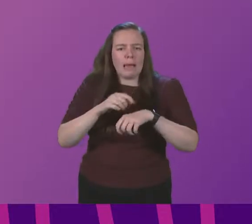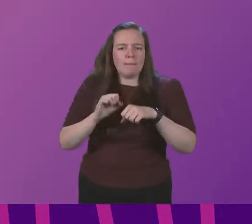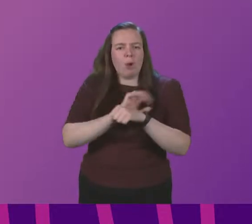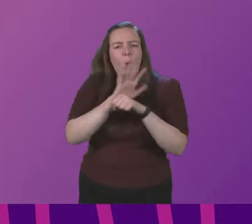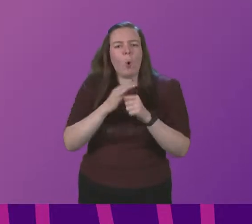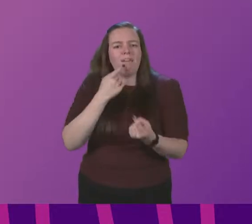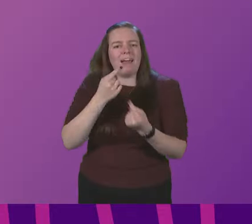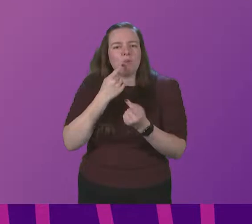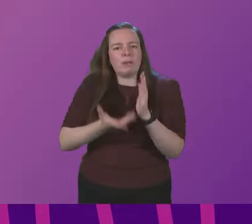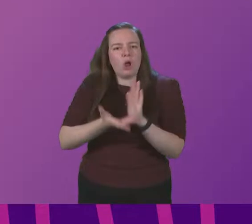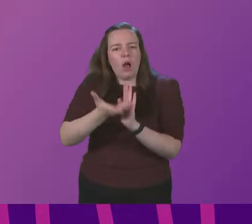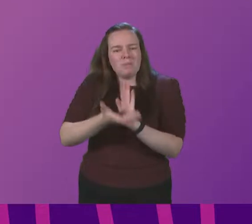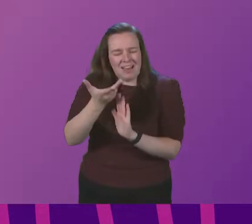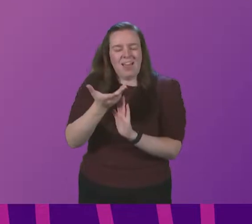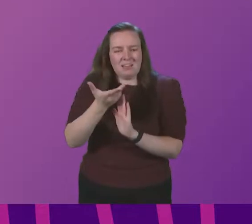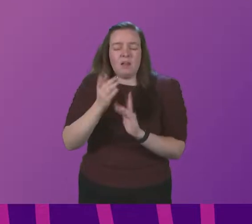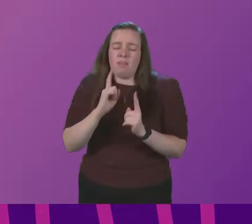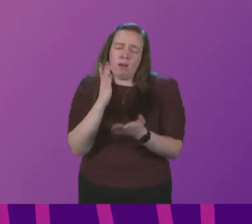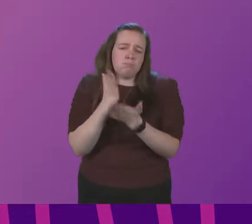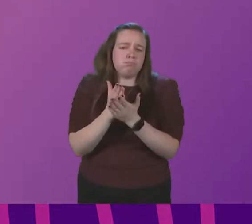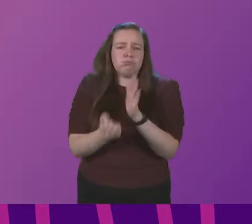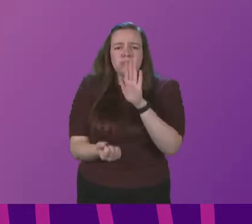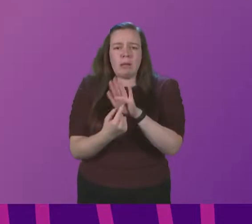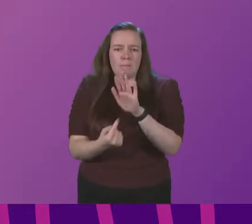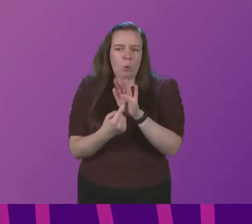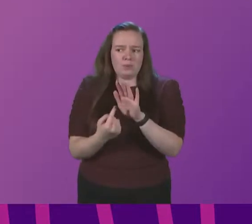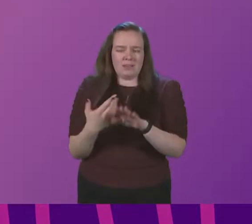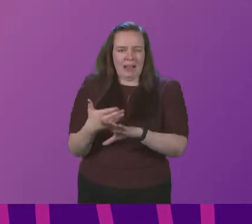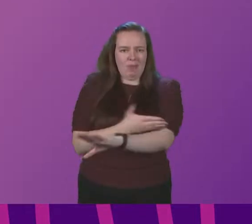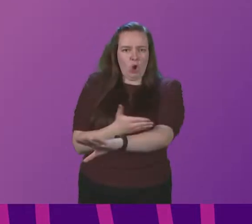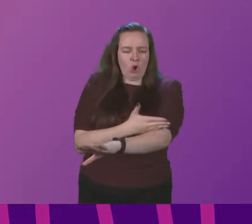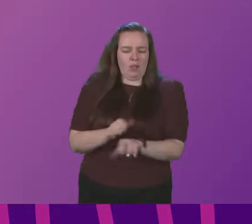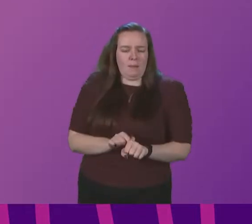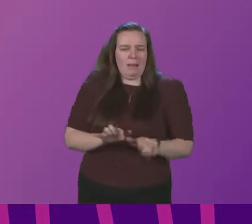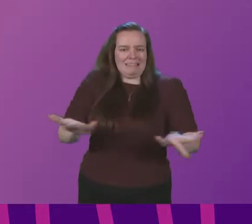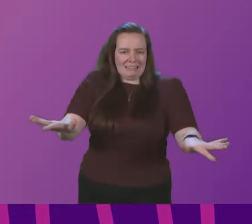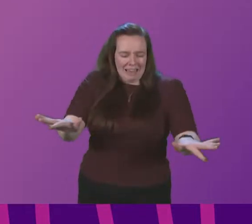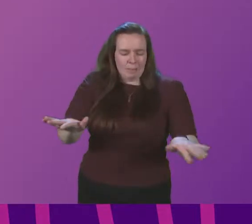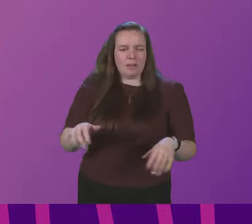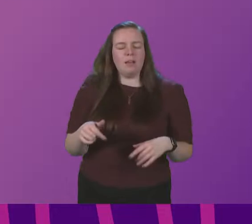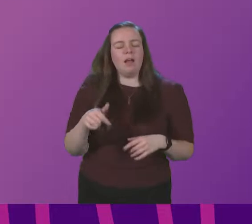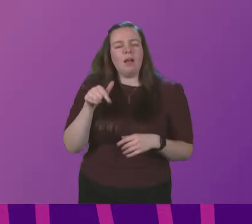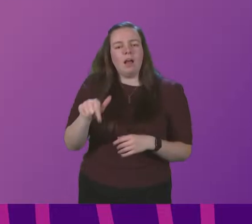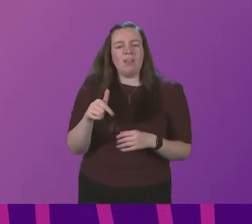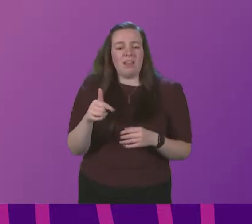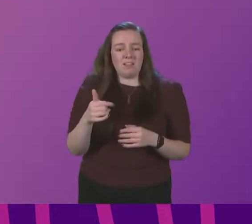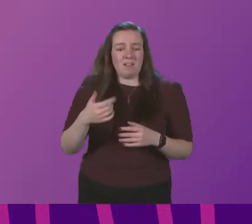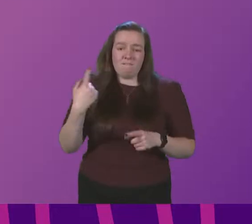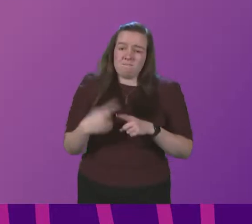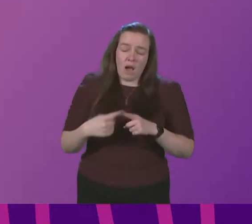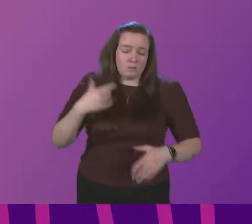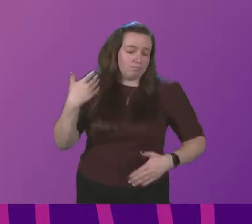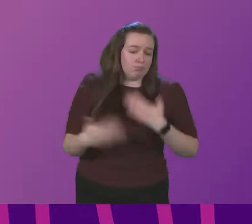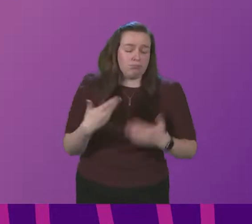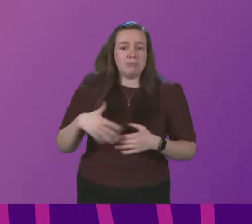information updates which were so important in the early days of the pandemic. In this fast-moving situation